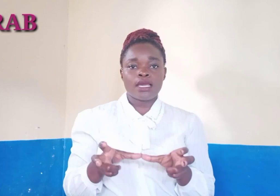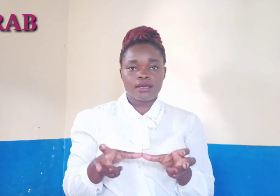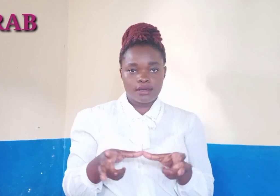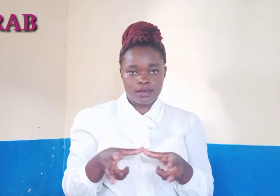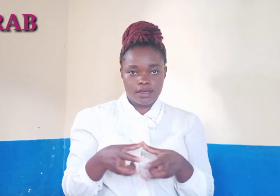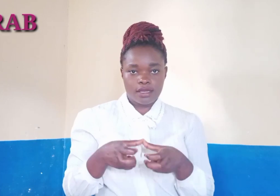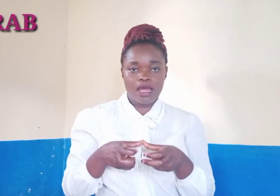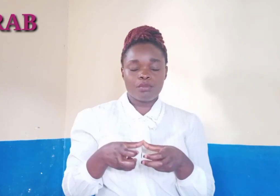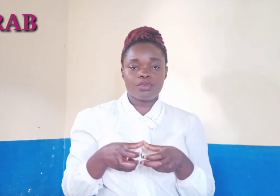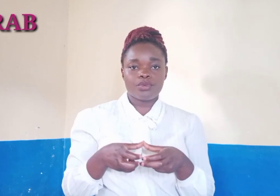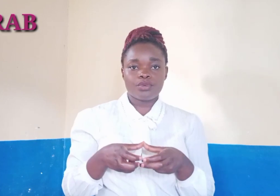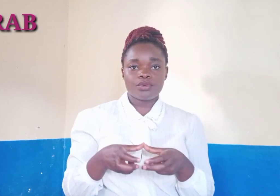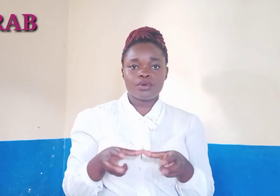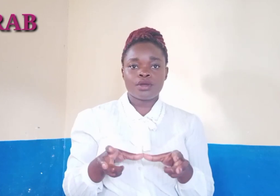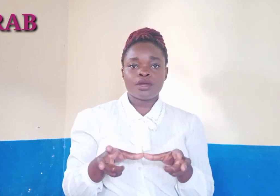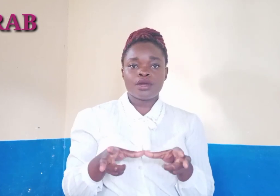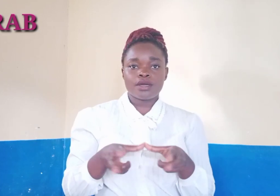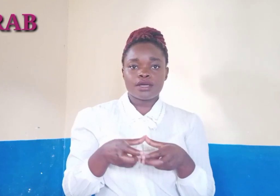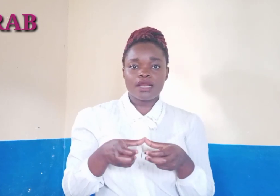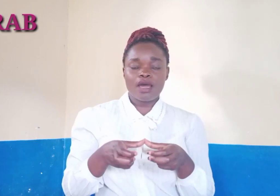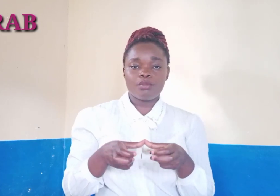crab crab